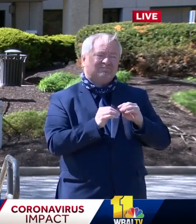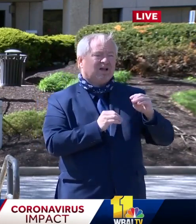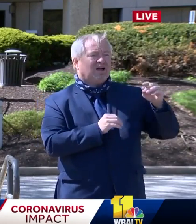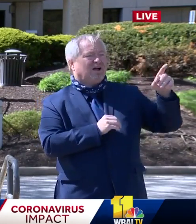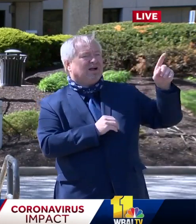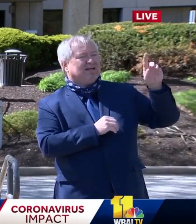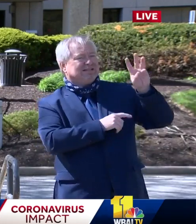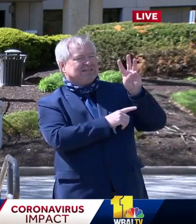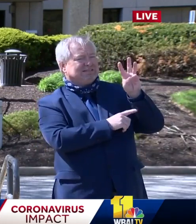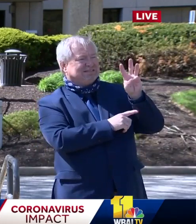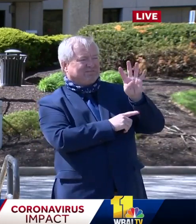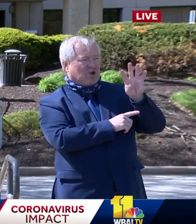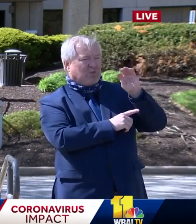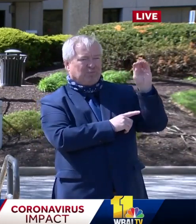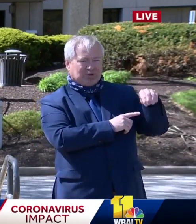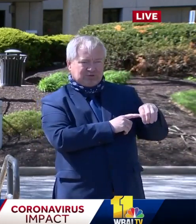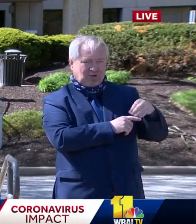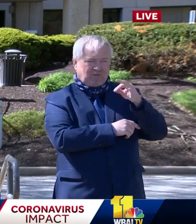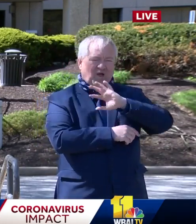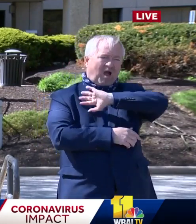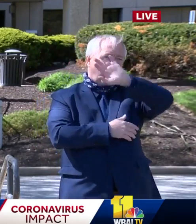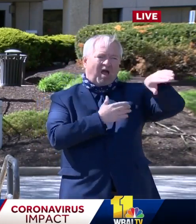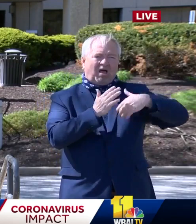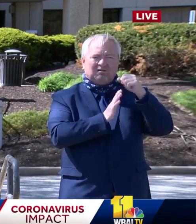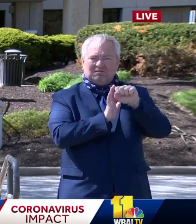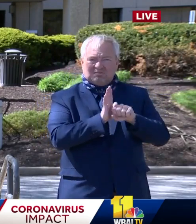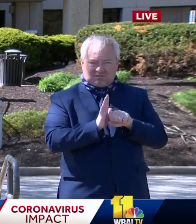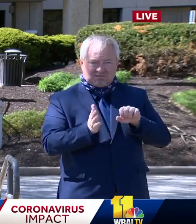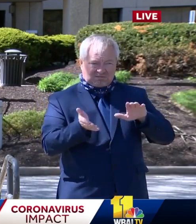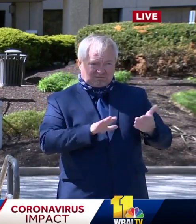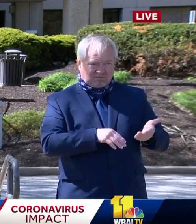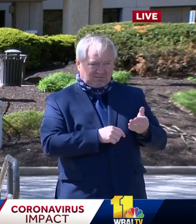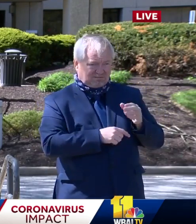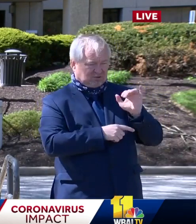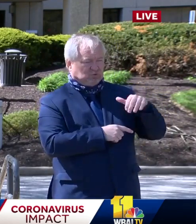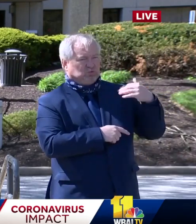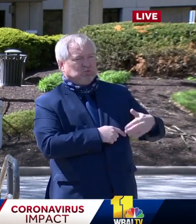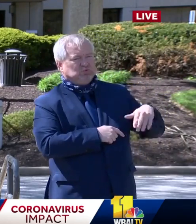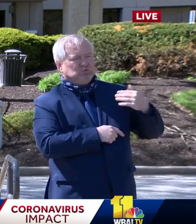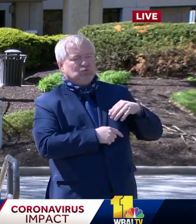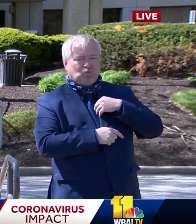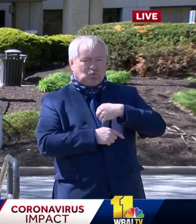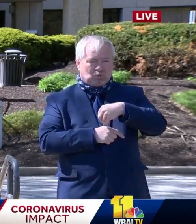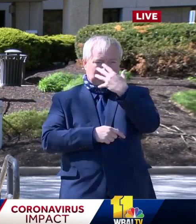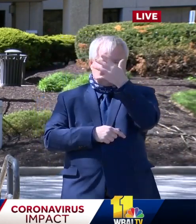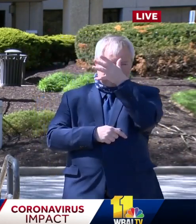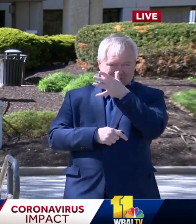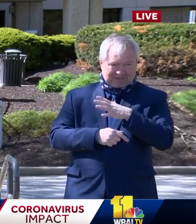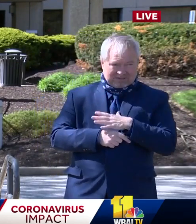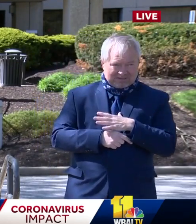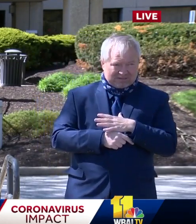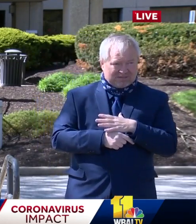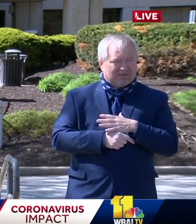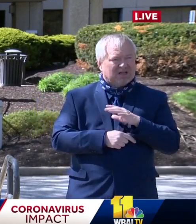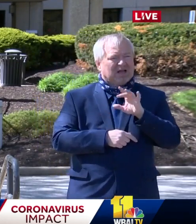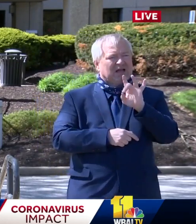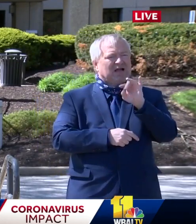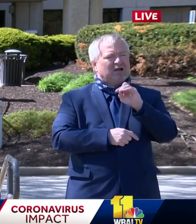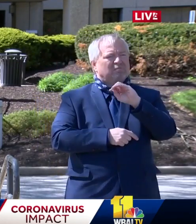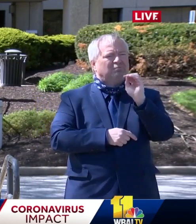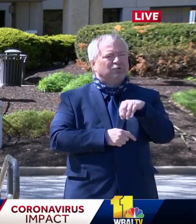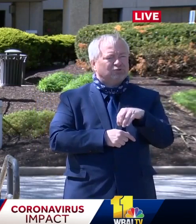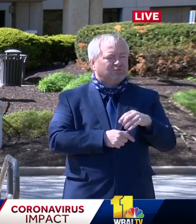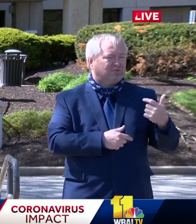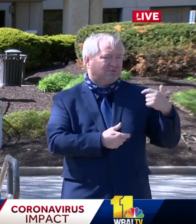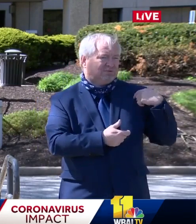for, uh, white men in our county, uh, they account for about 80% of the deaths in that population, as well as Hispanic men who